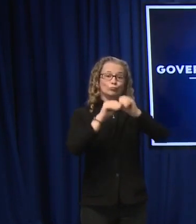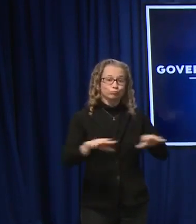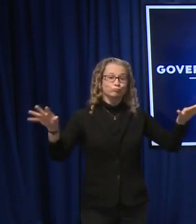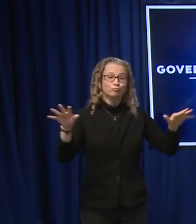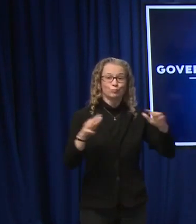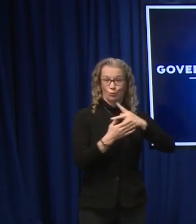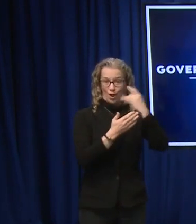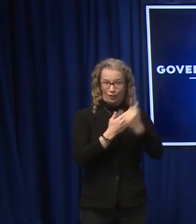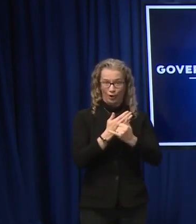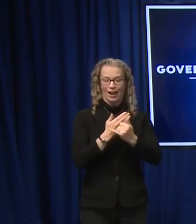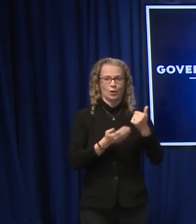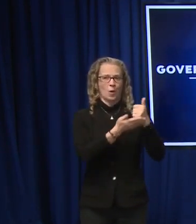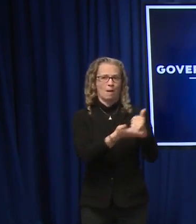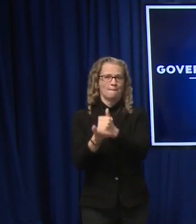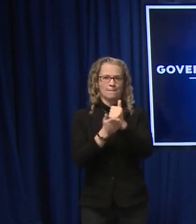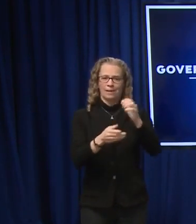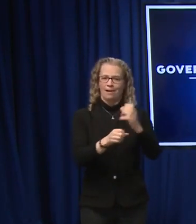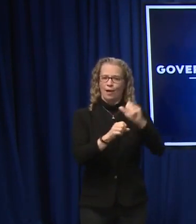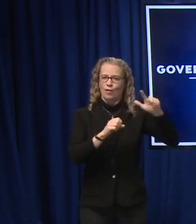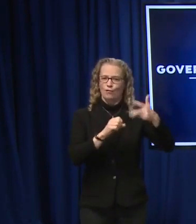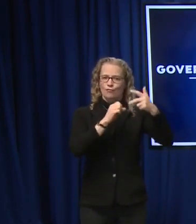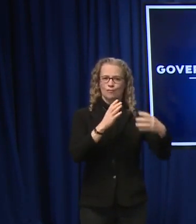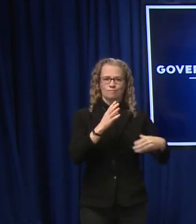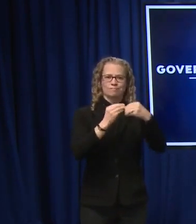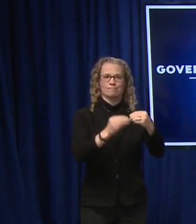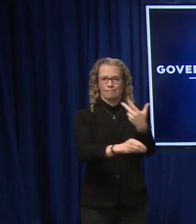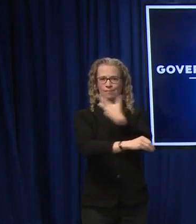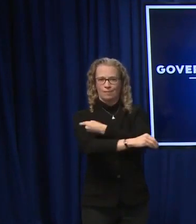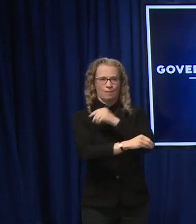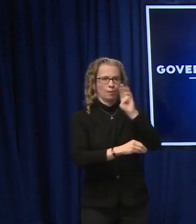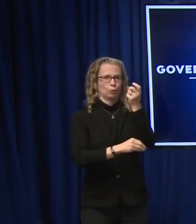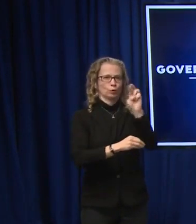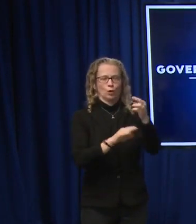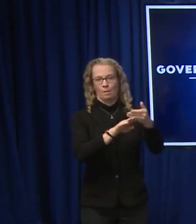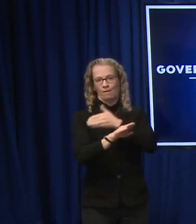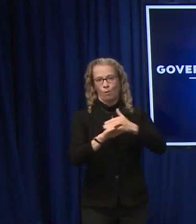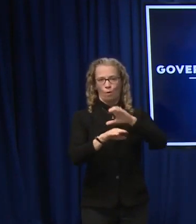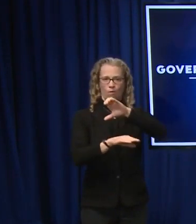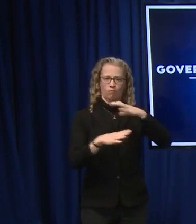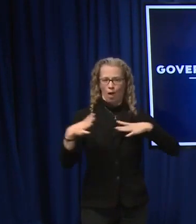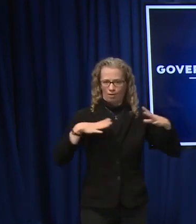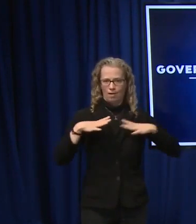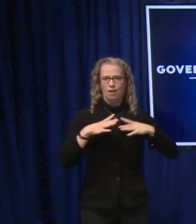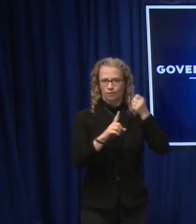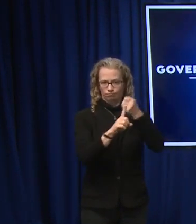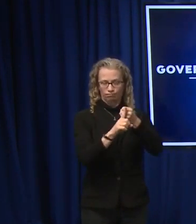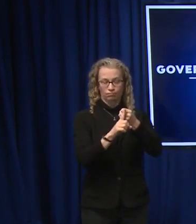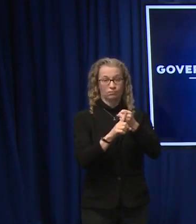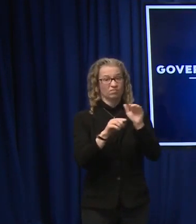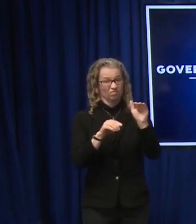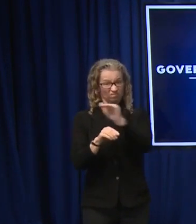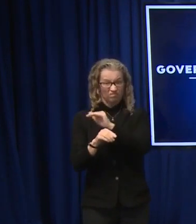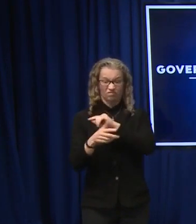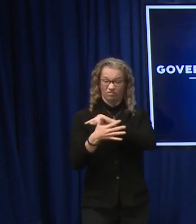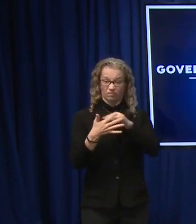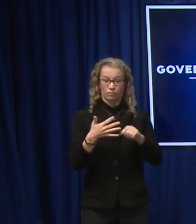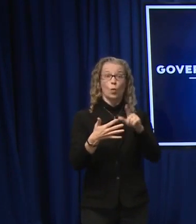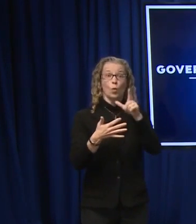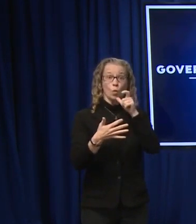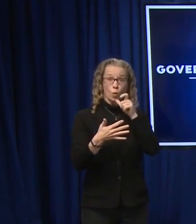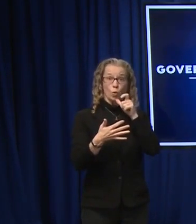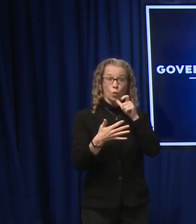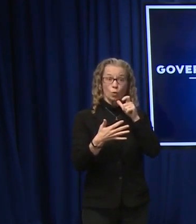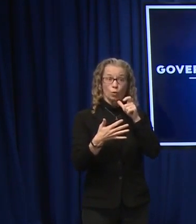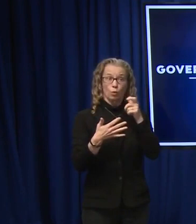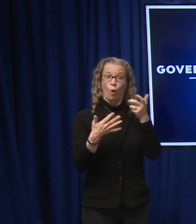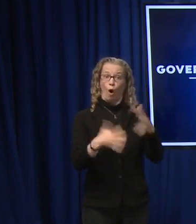help everyone get boosted before their boosters, easy access before the holidays. And just a reminder that those all those who are eligible